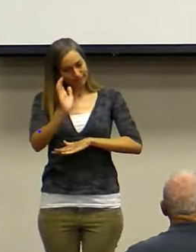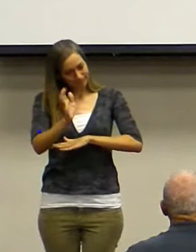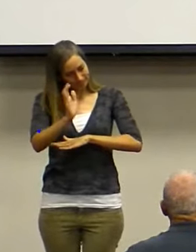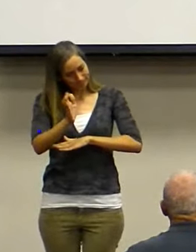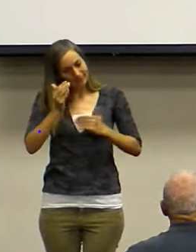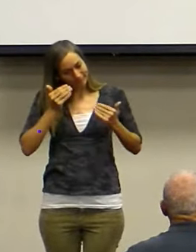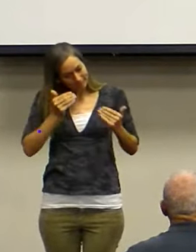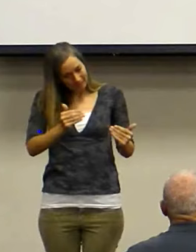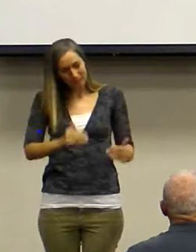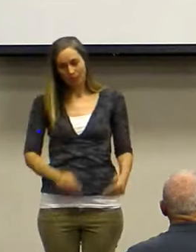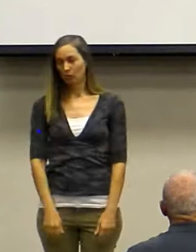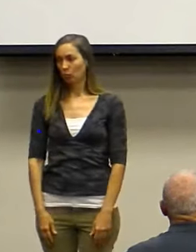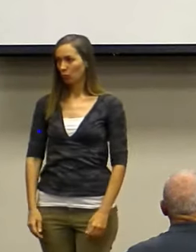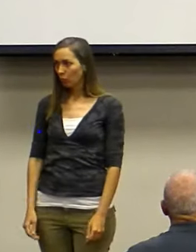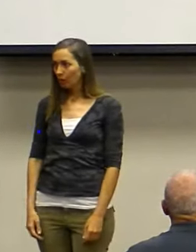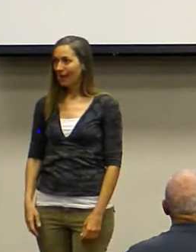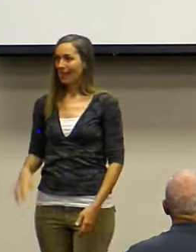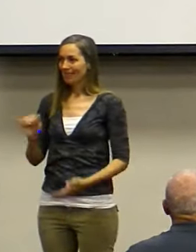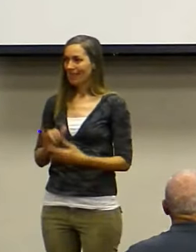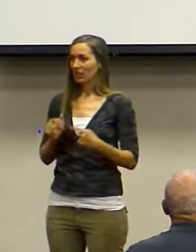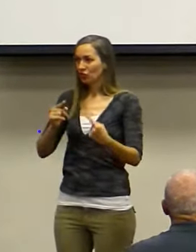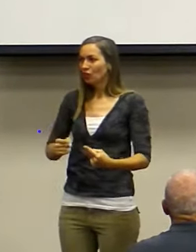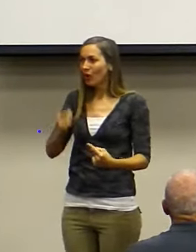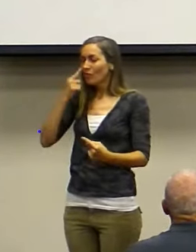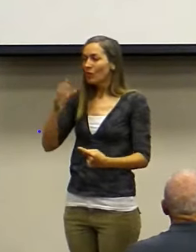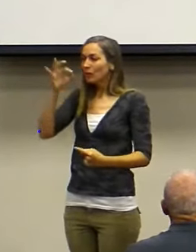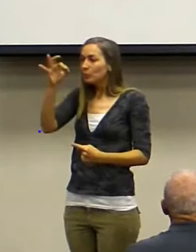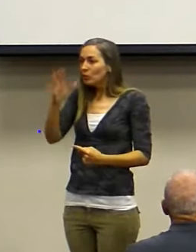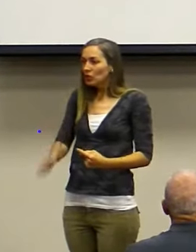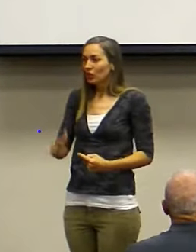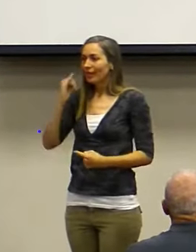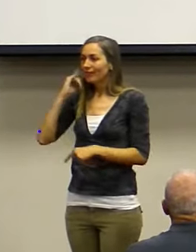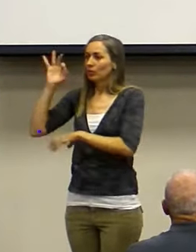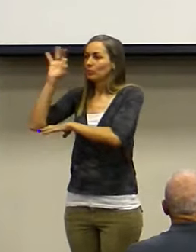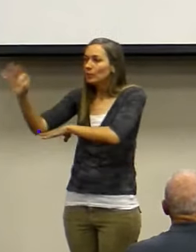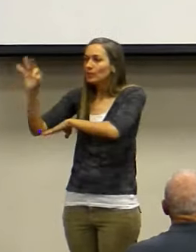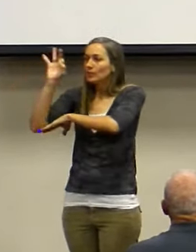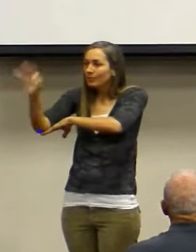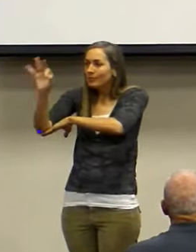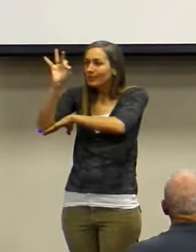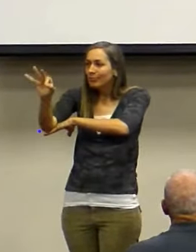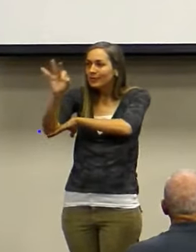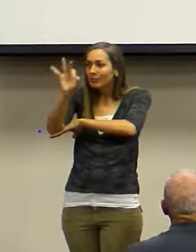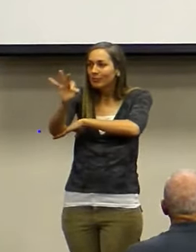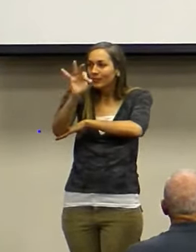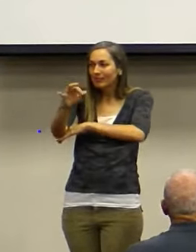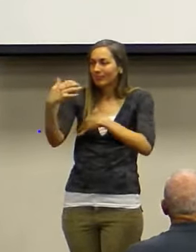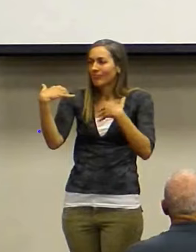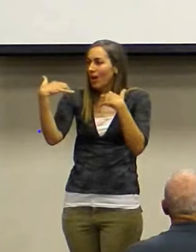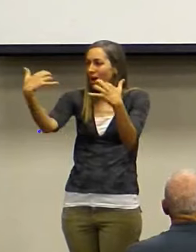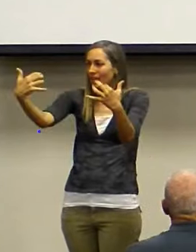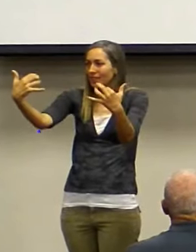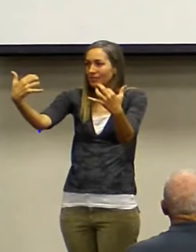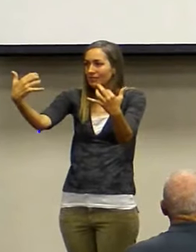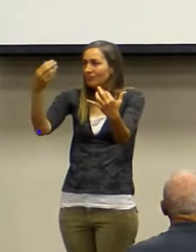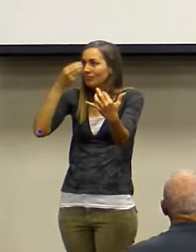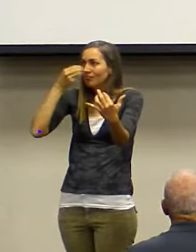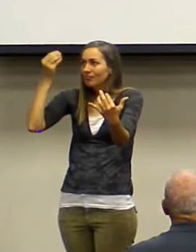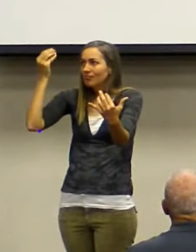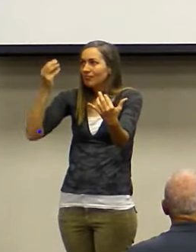You think that's a struggle as a preacher? You're going to preach to a crowd that's not going to pay attention to you.